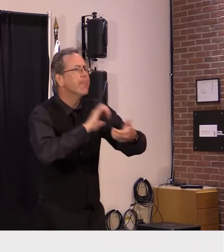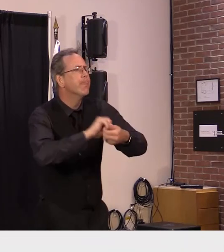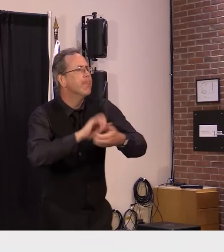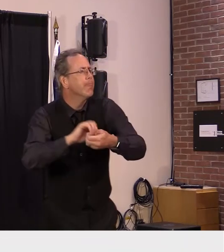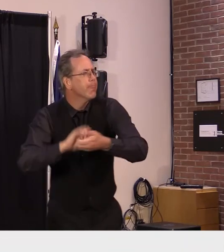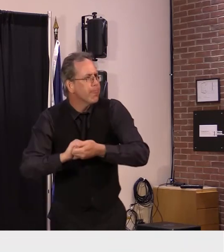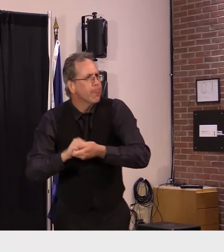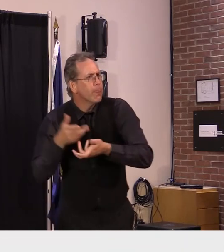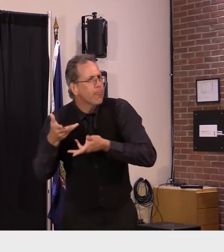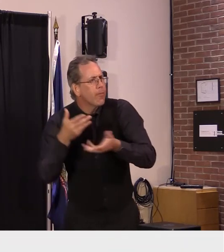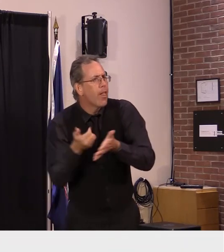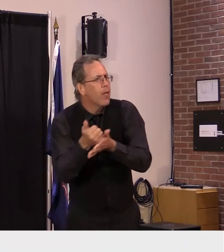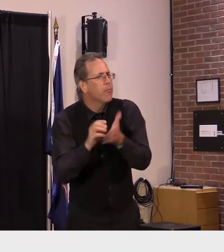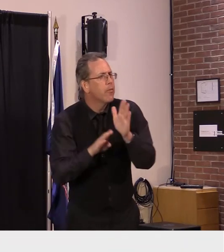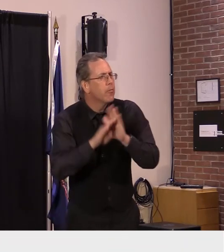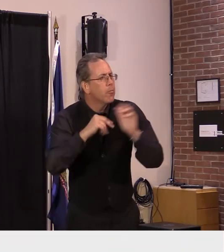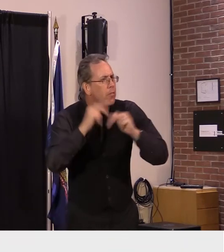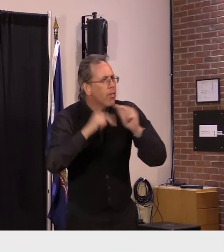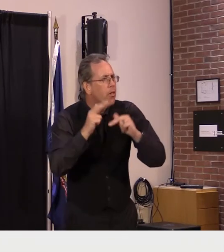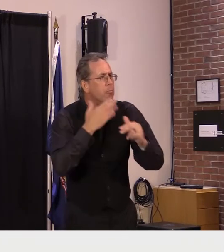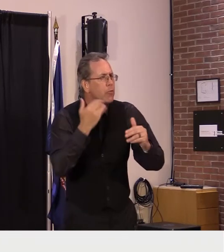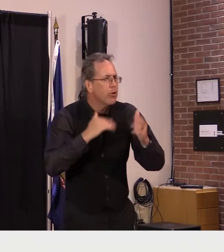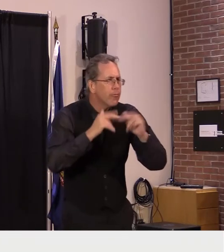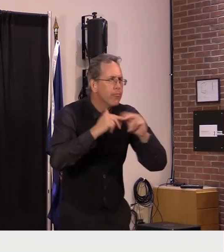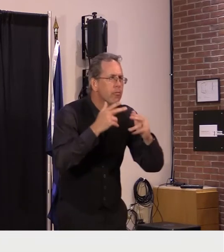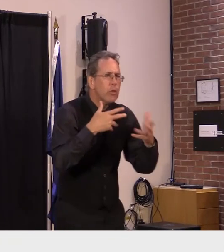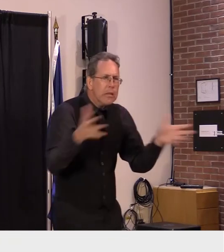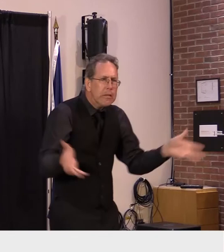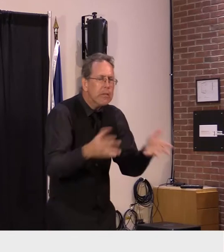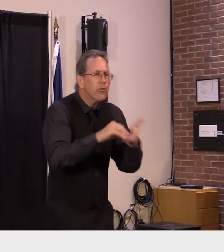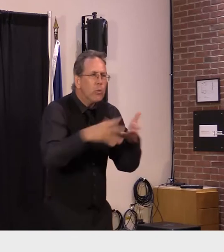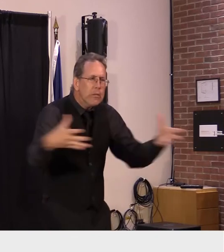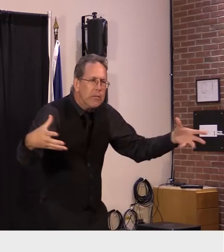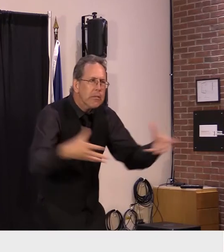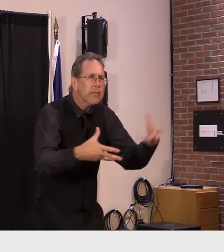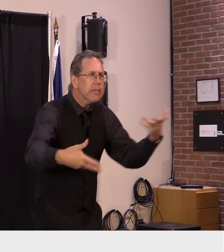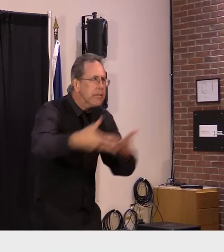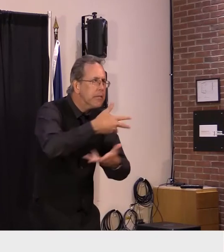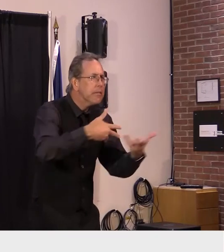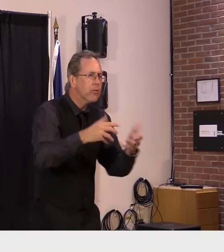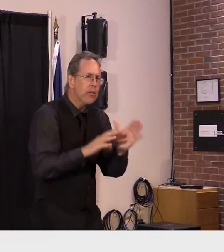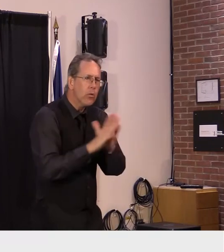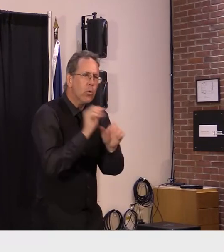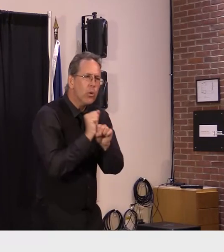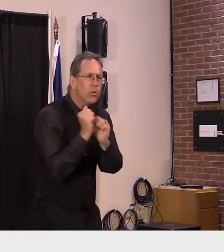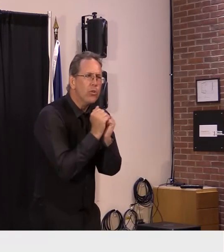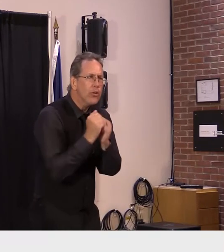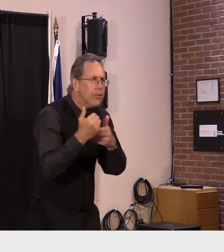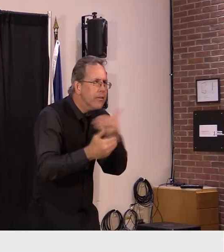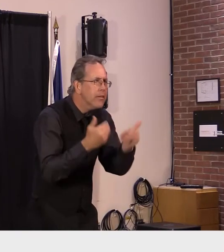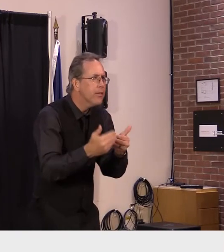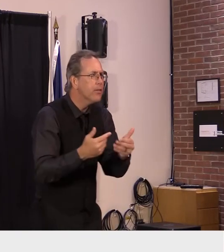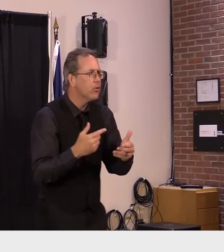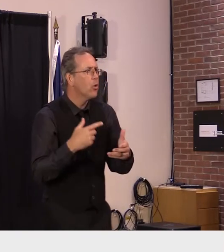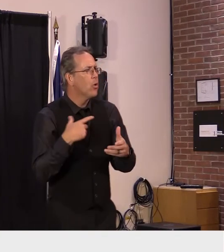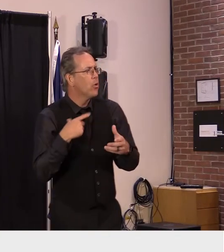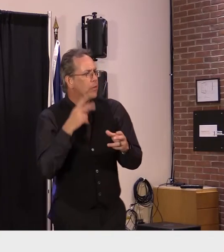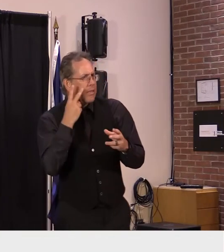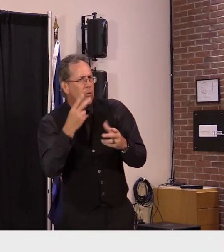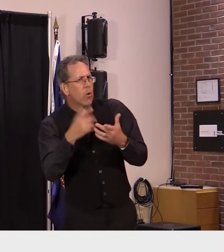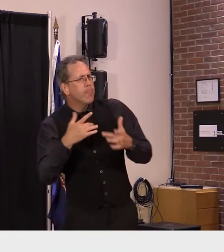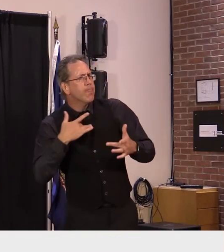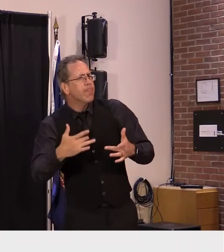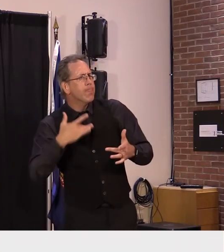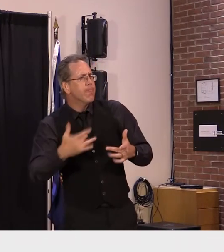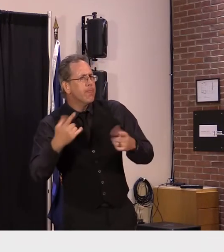to have it be an all hands on deck moment because i think we need to look more specifically at the trends um i think you know we're hearing